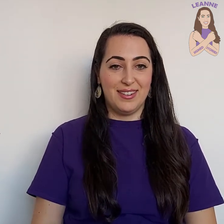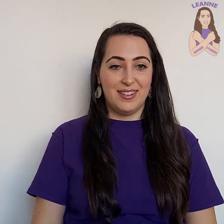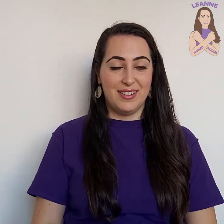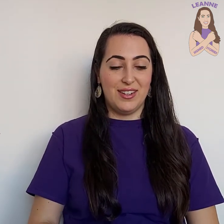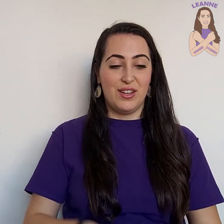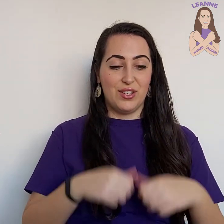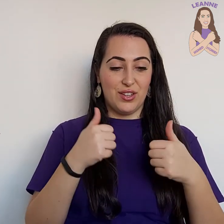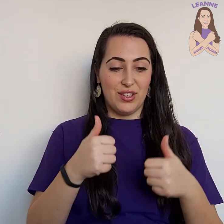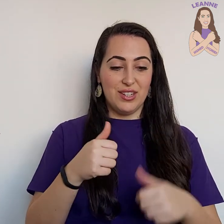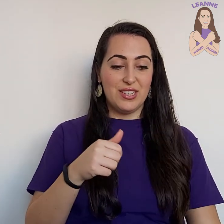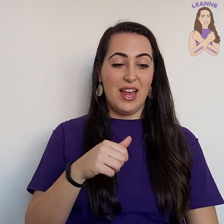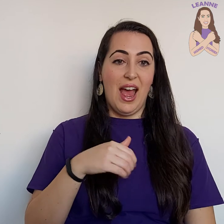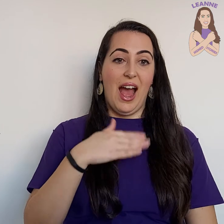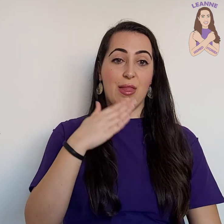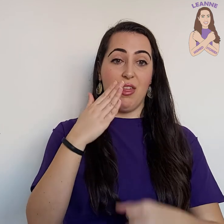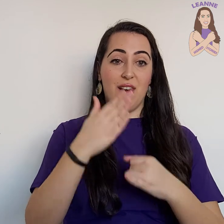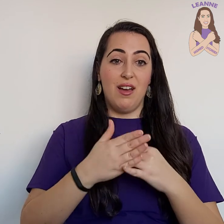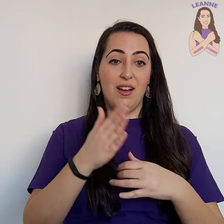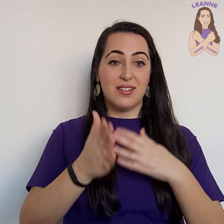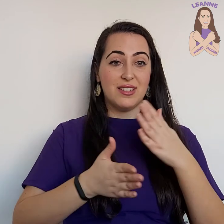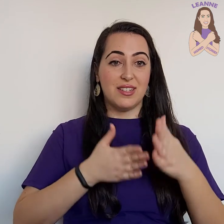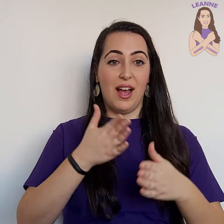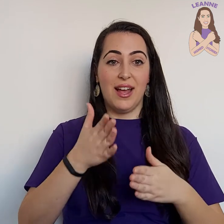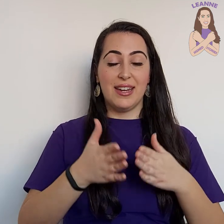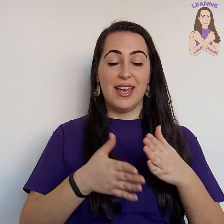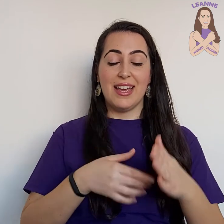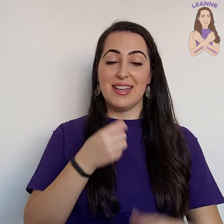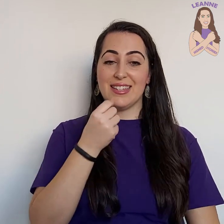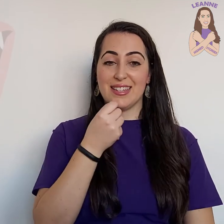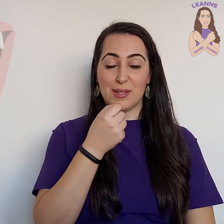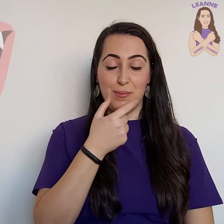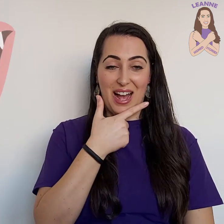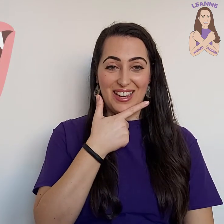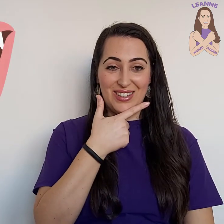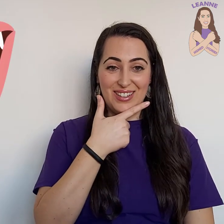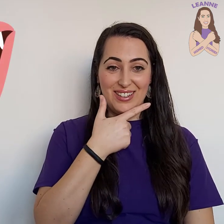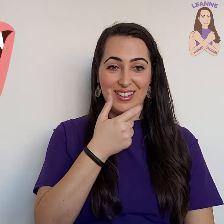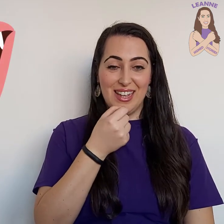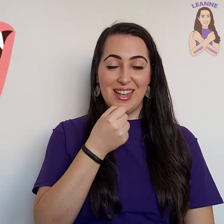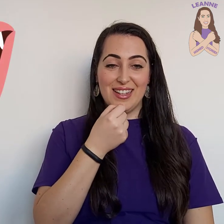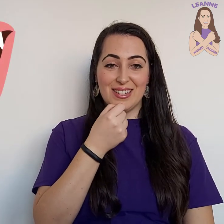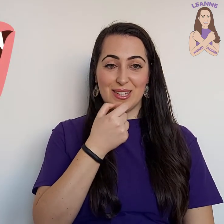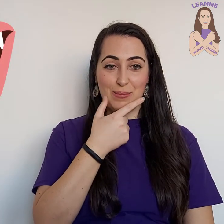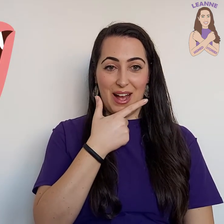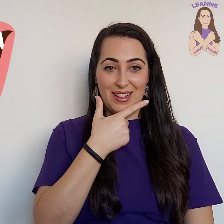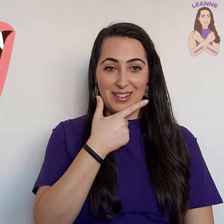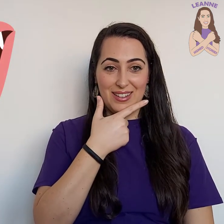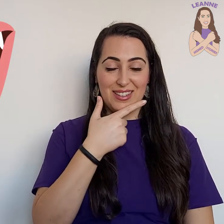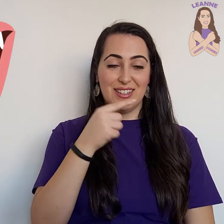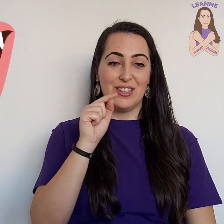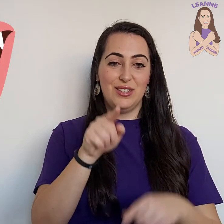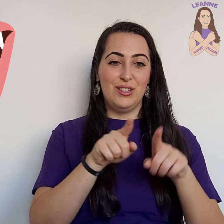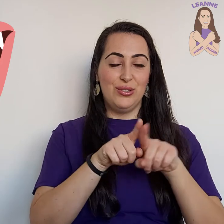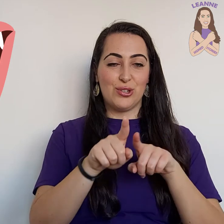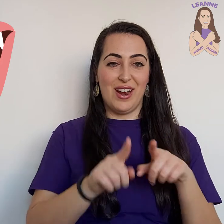Good. And the last sign is Smile. Smile. You try.